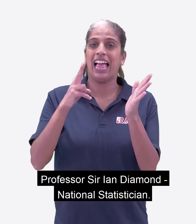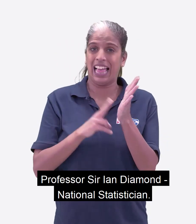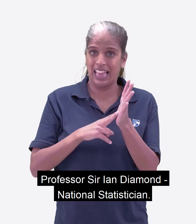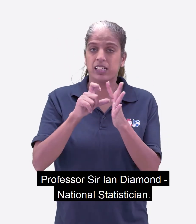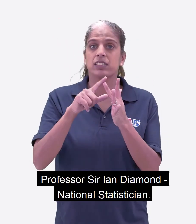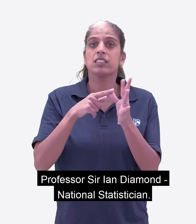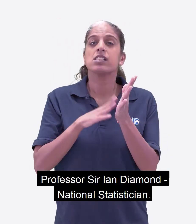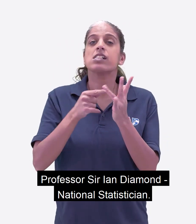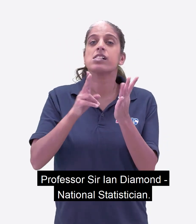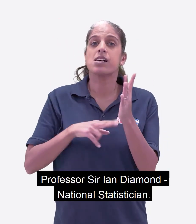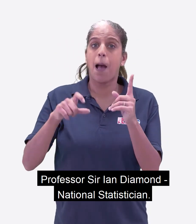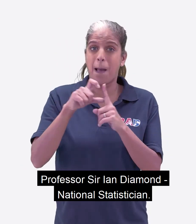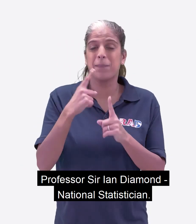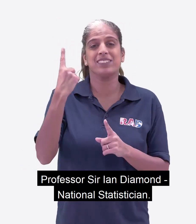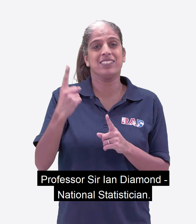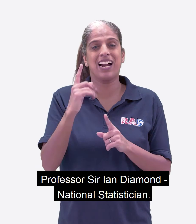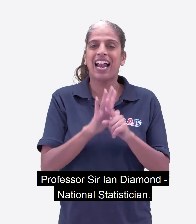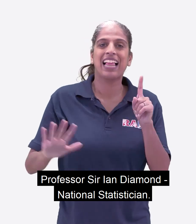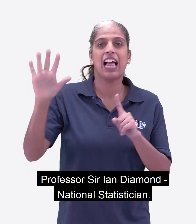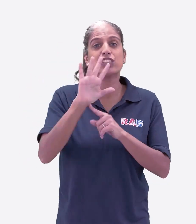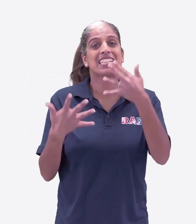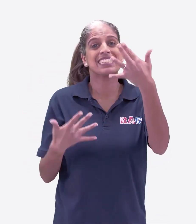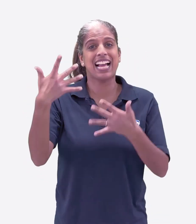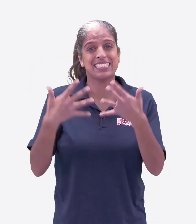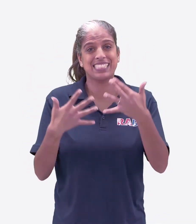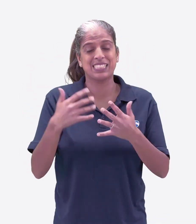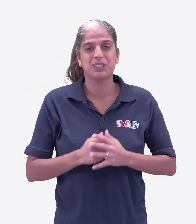National Statistician National